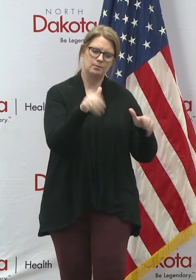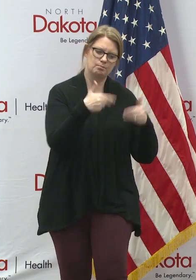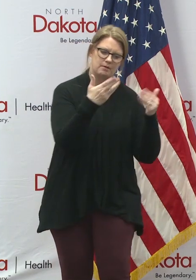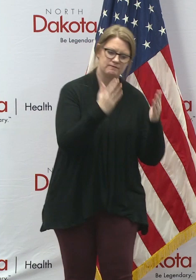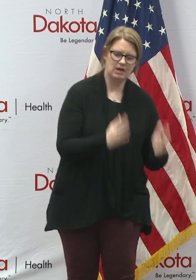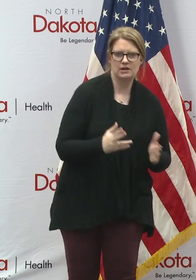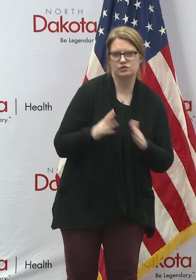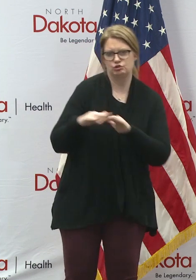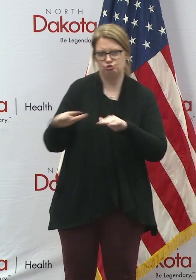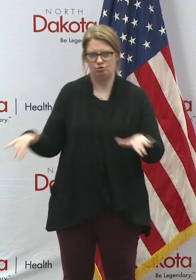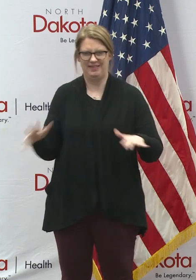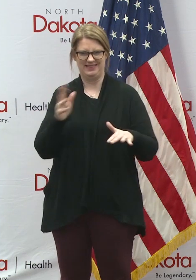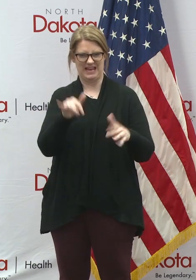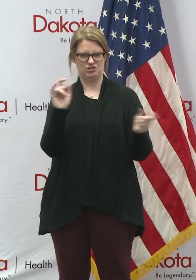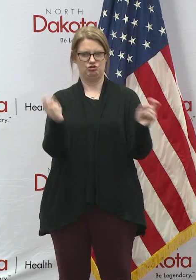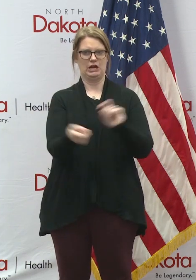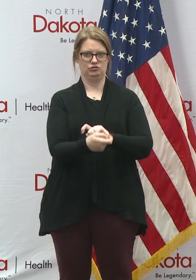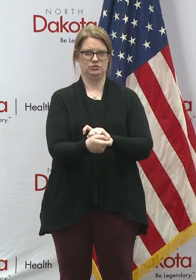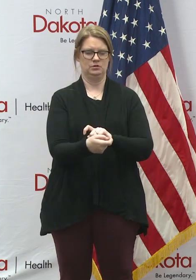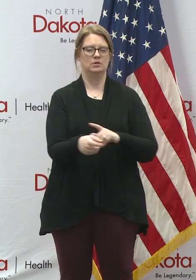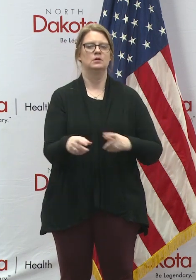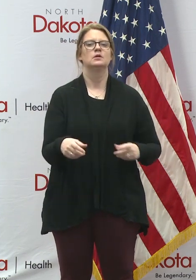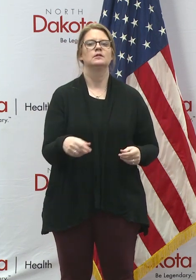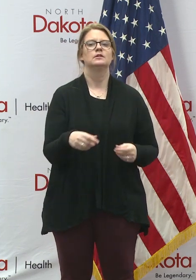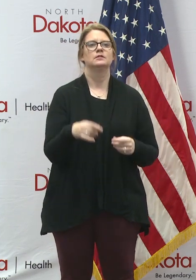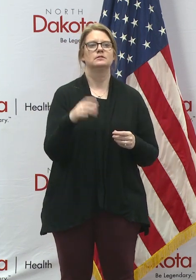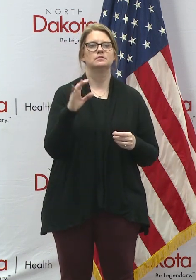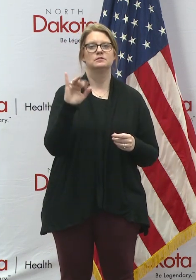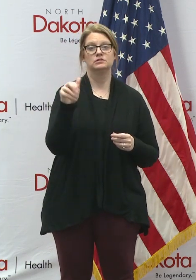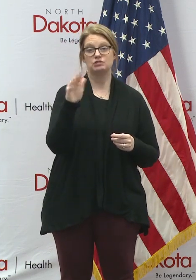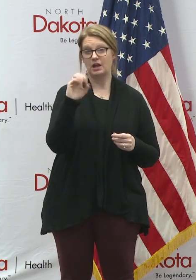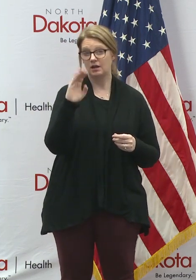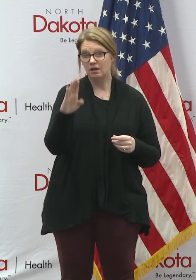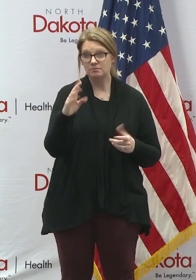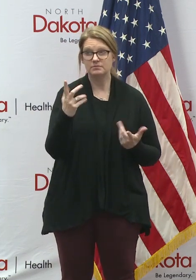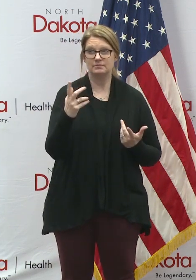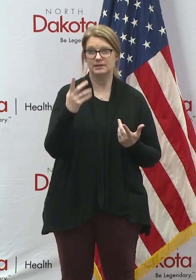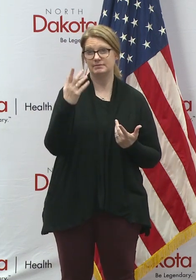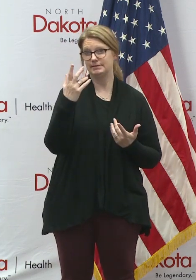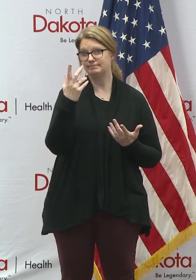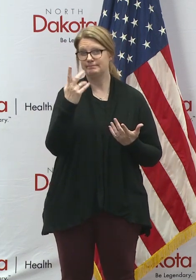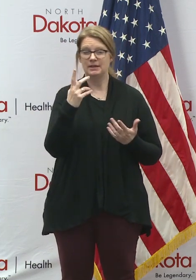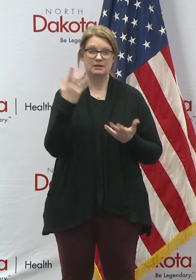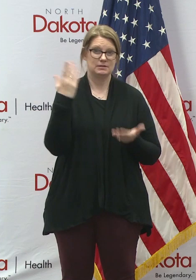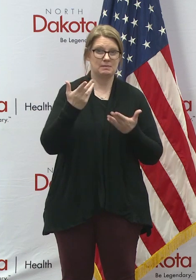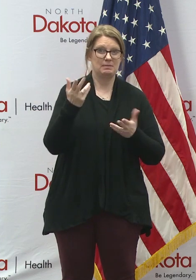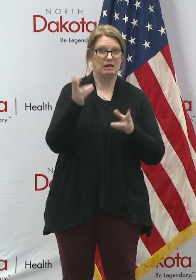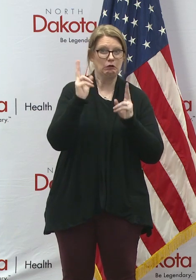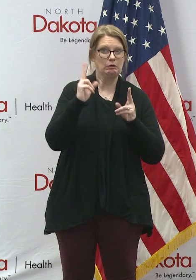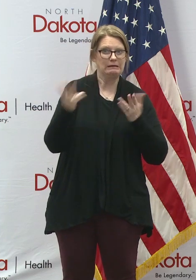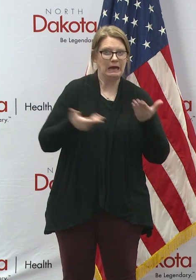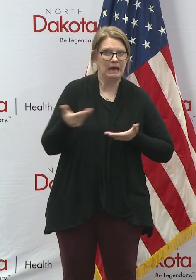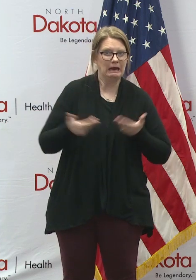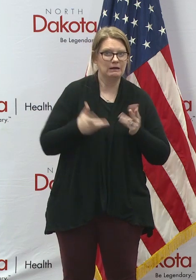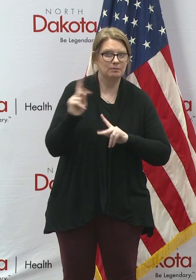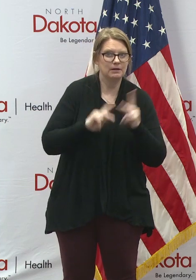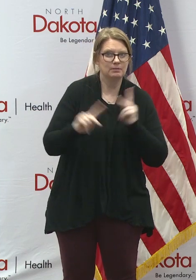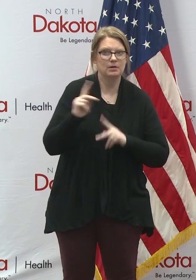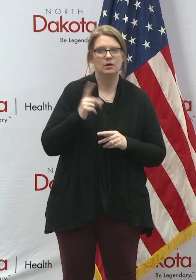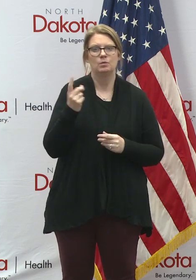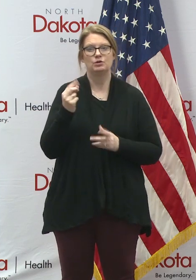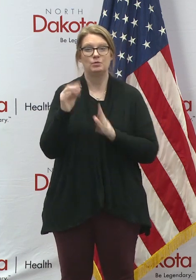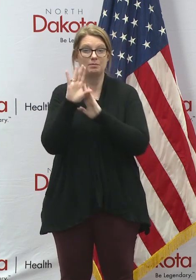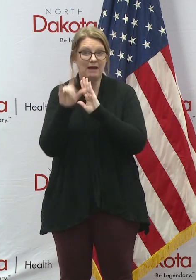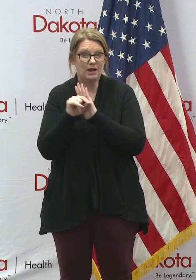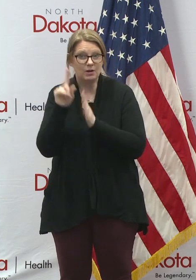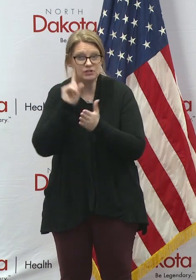children, Jacob was hypothesizing there might be a rush to hire new people. And if so, what are we going to do about background checks?